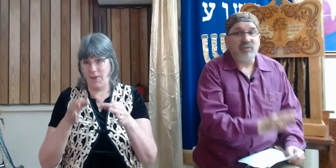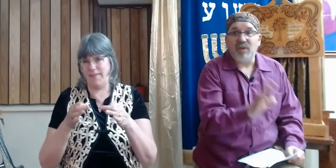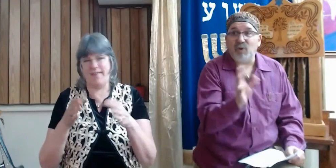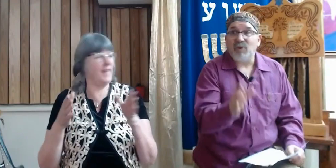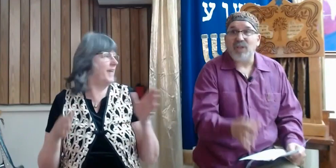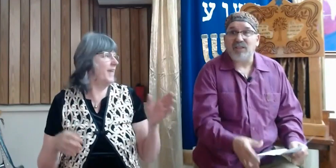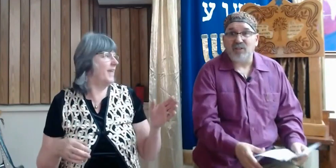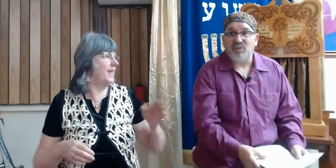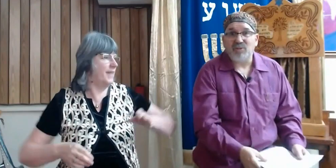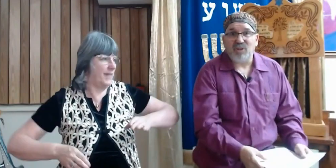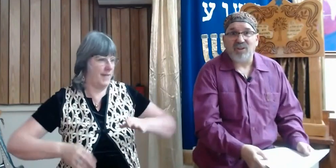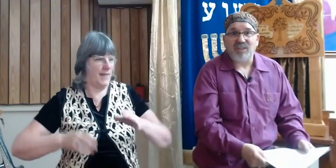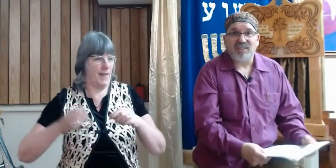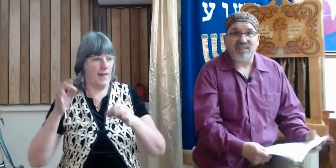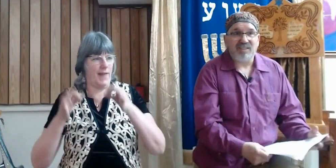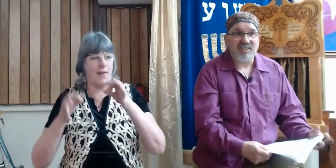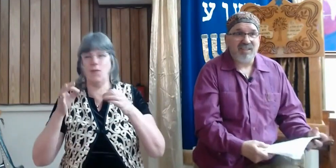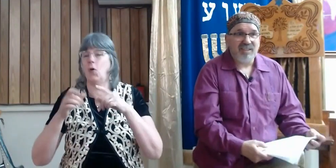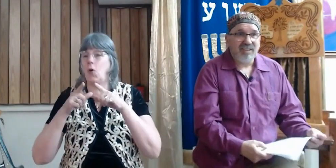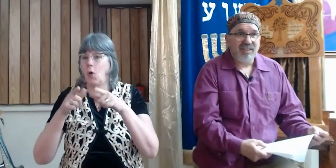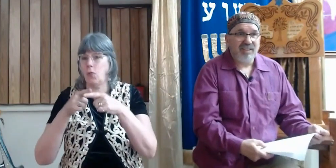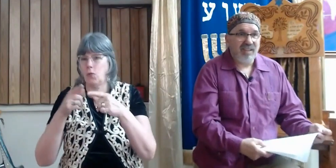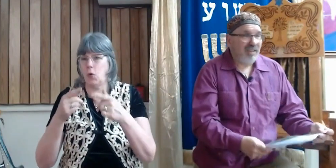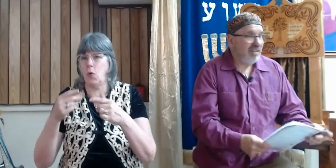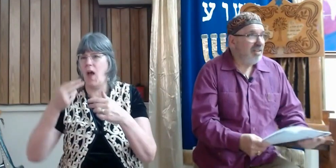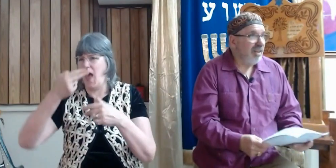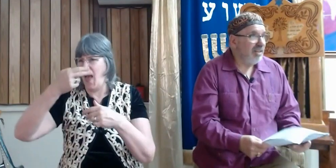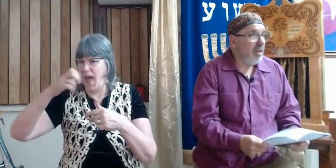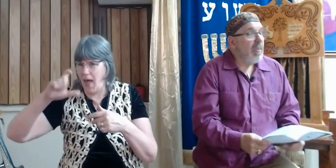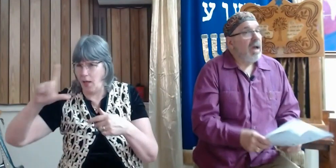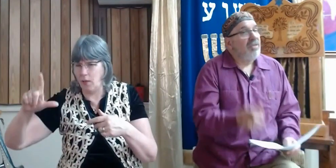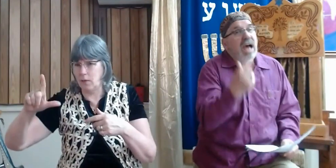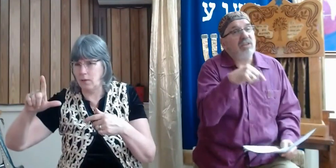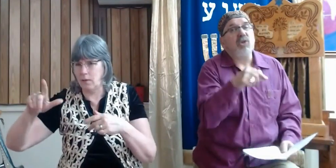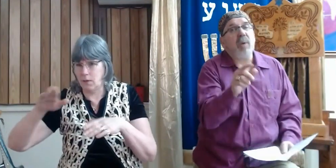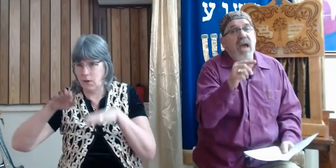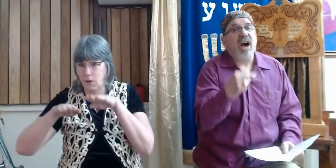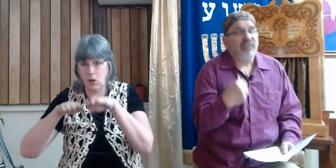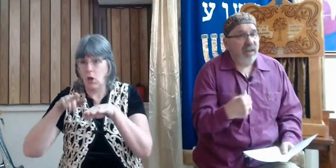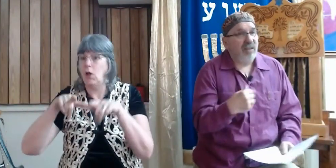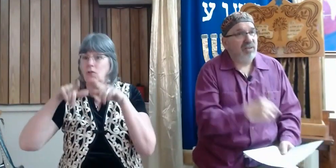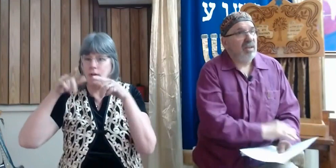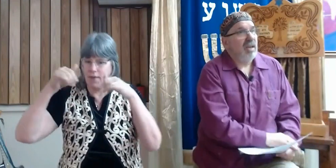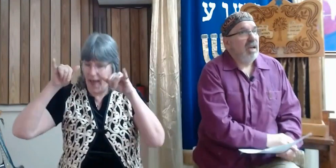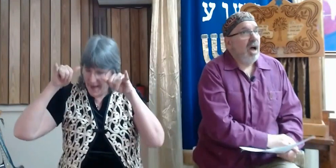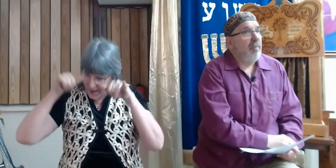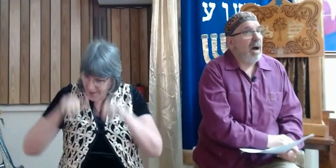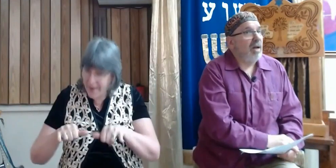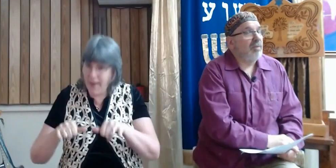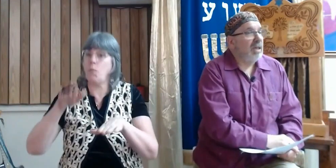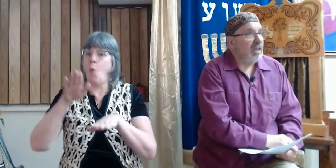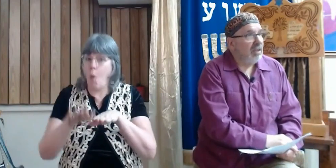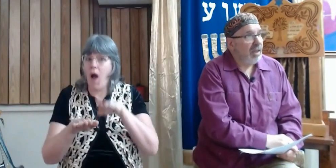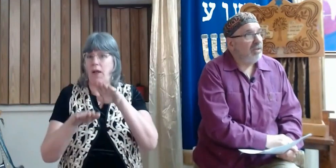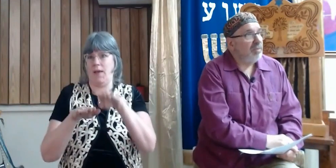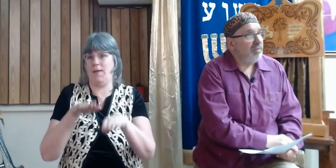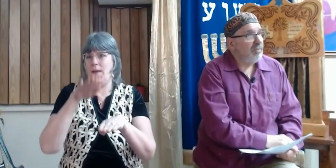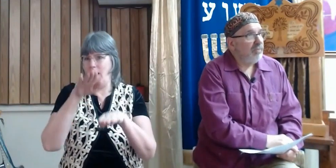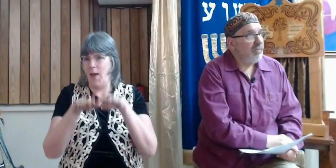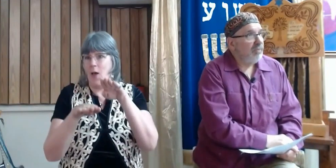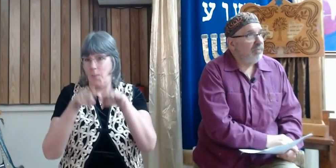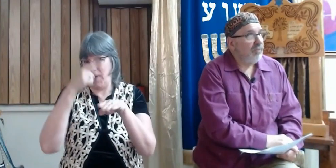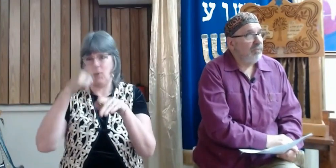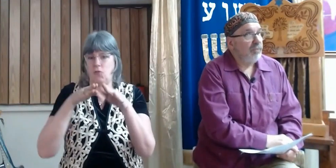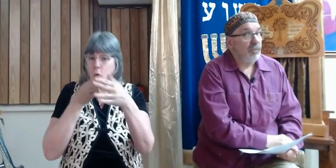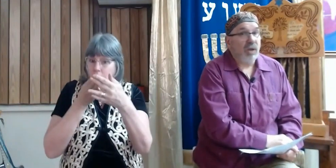I know if you ever heard that country song. It's me. That's the way I felt about being in the kingdom.